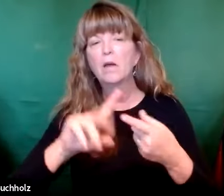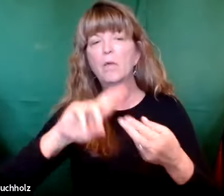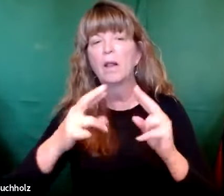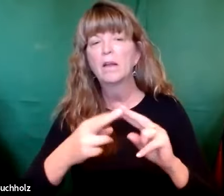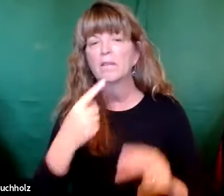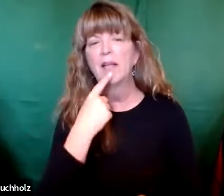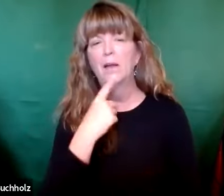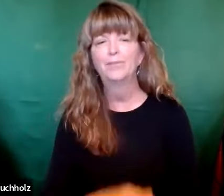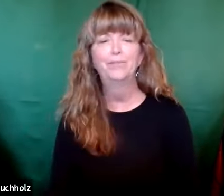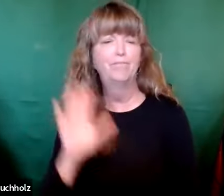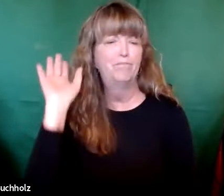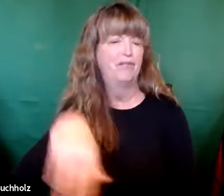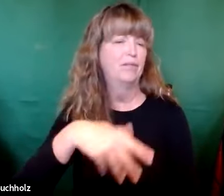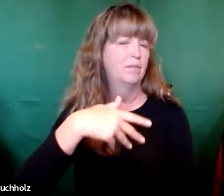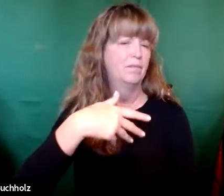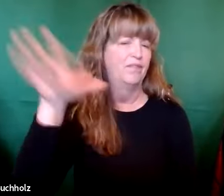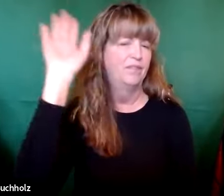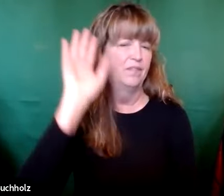Now, the friends and relatives said to her,